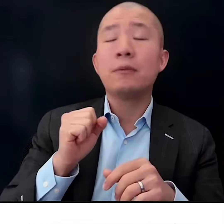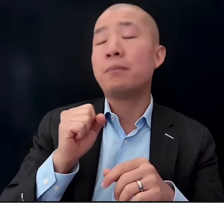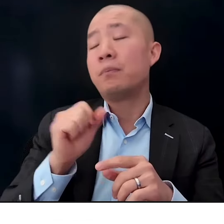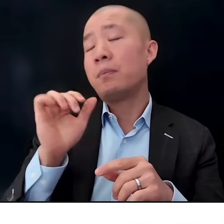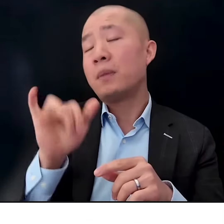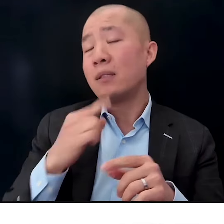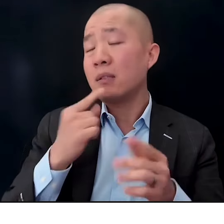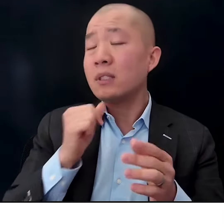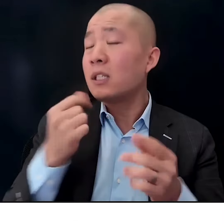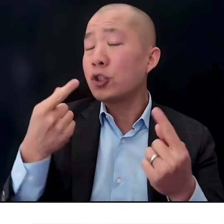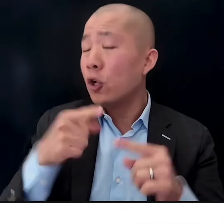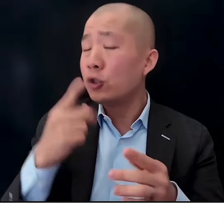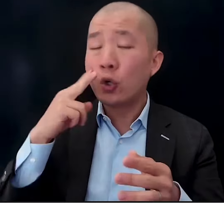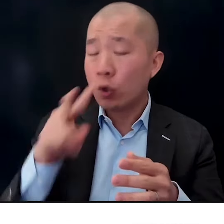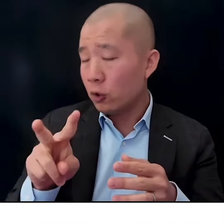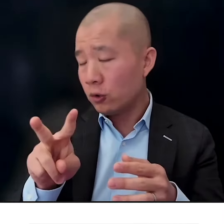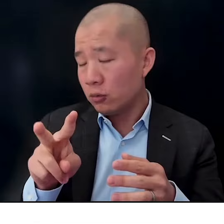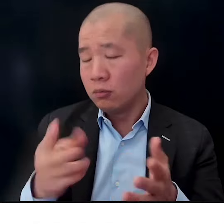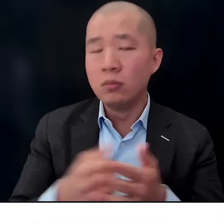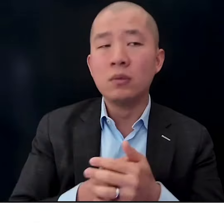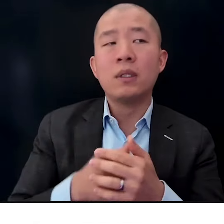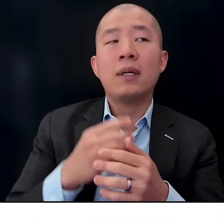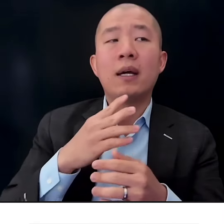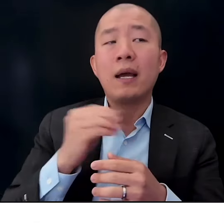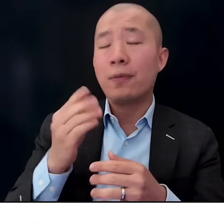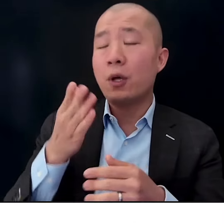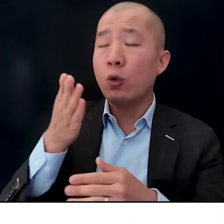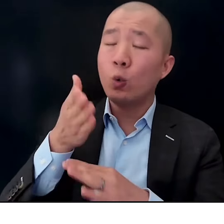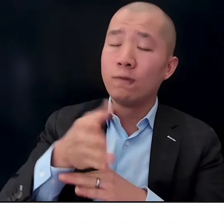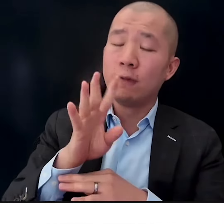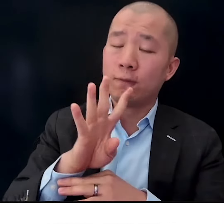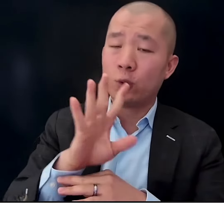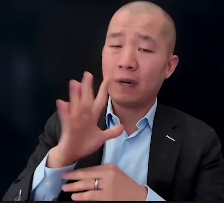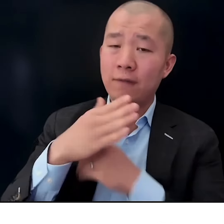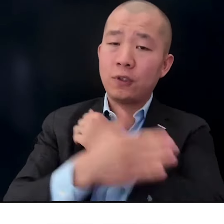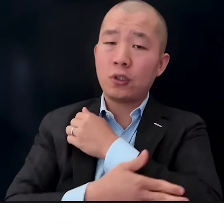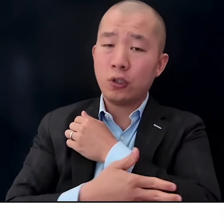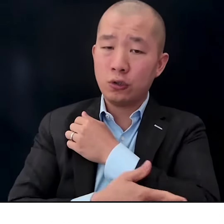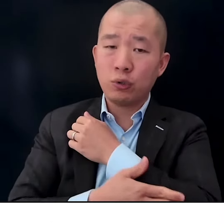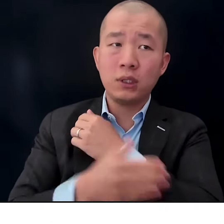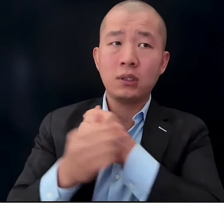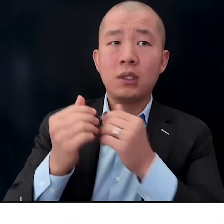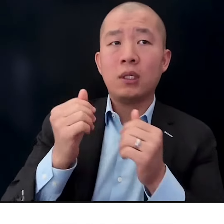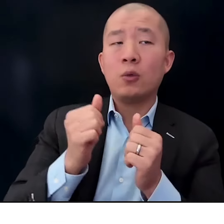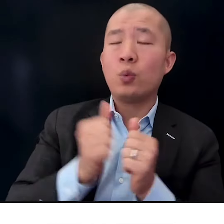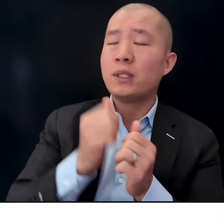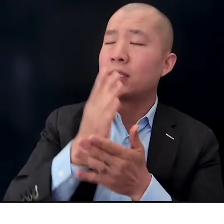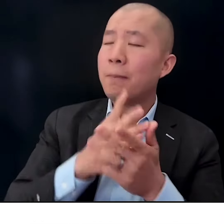said, it doesn't hurt to look into it. There are over 45 countries that have some